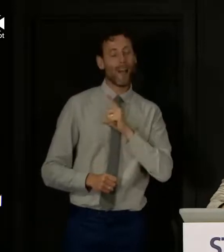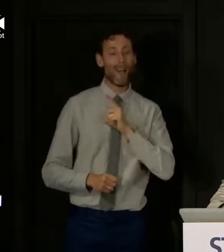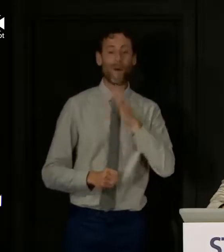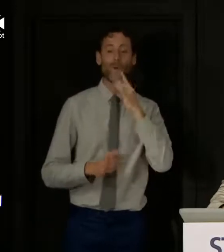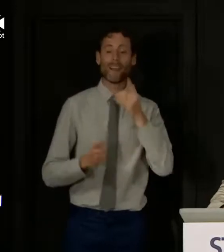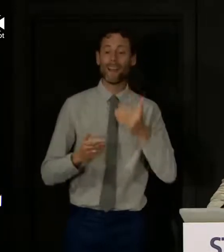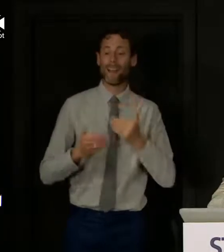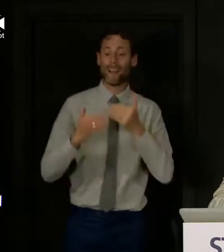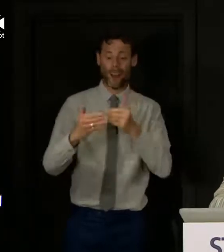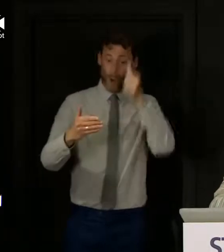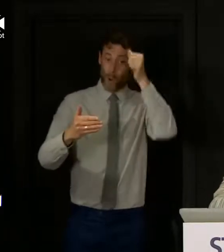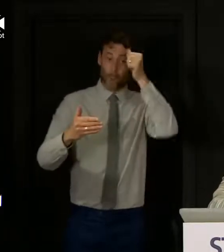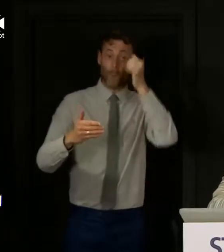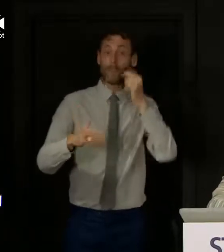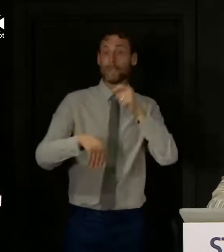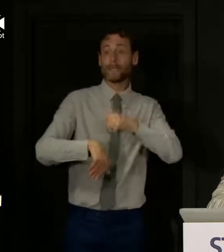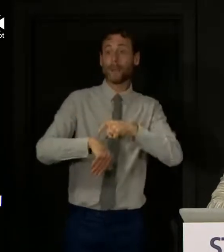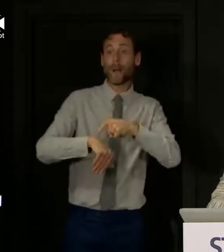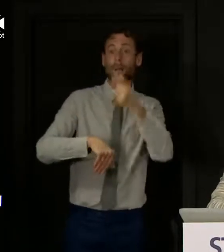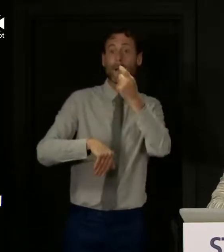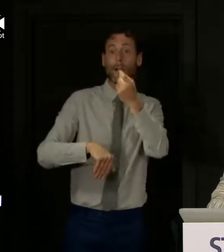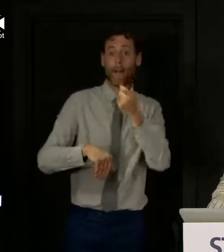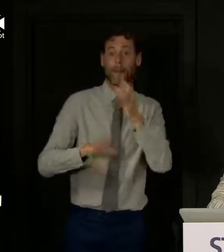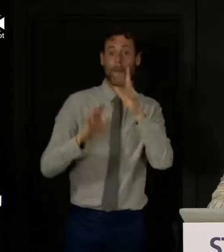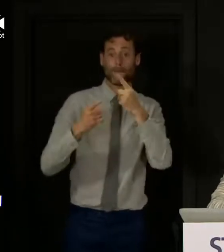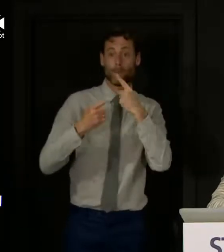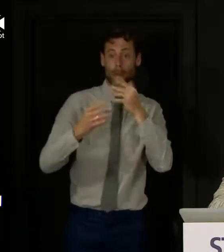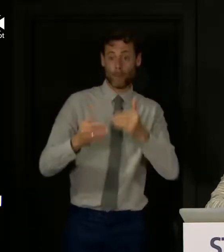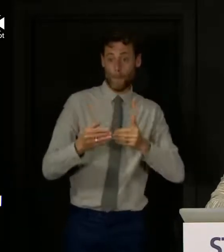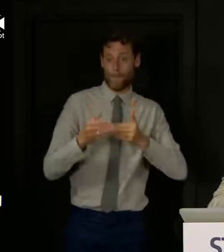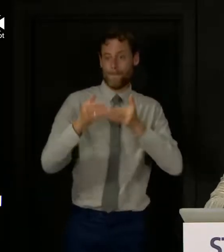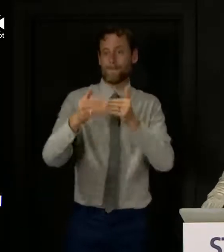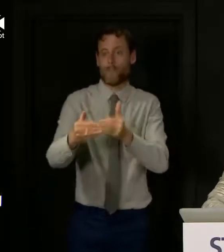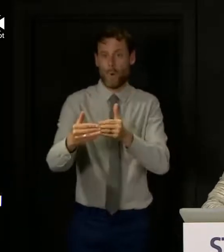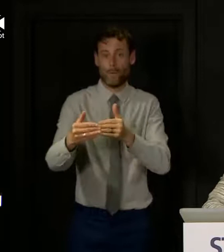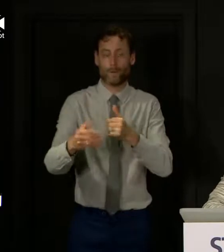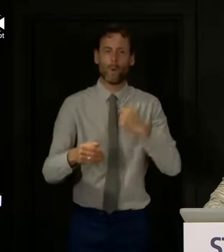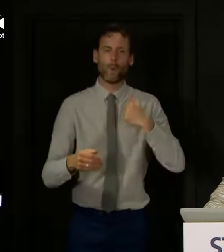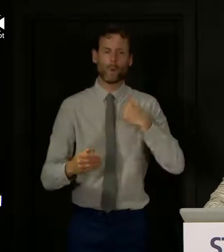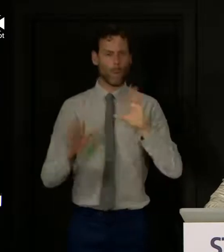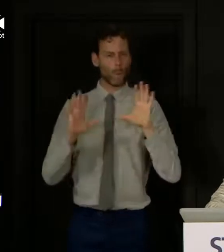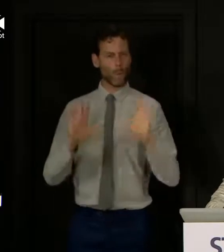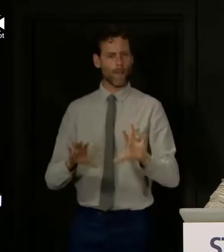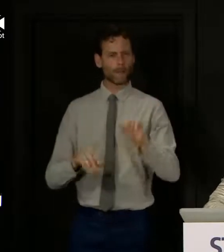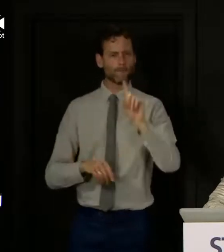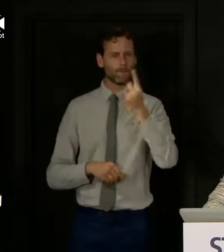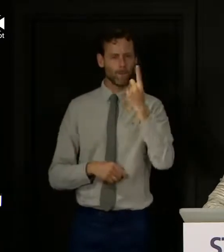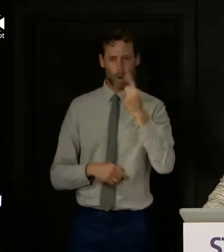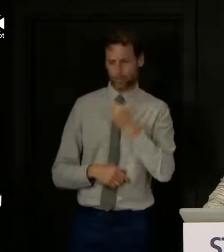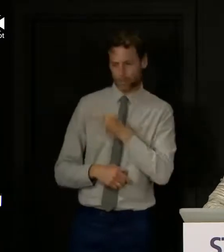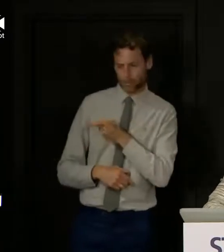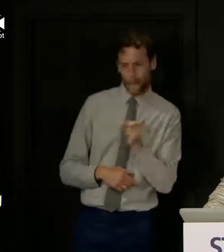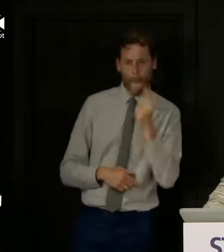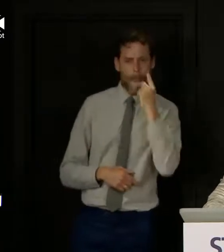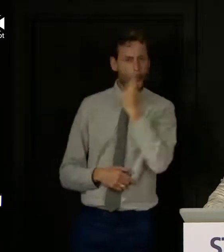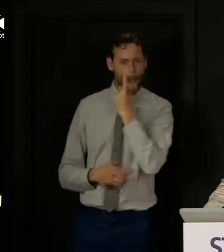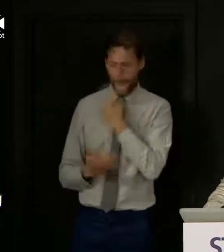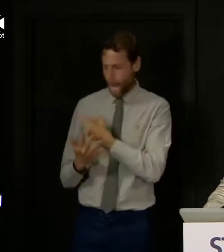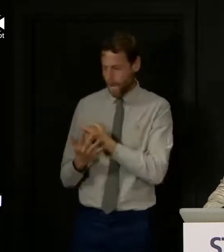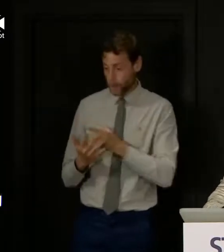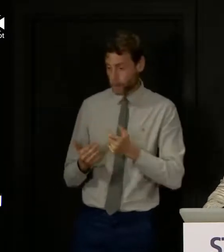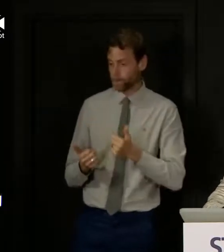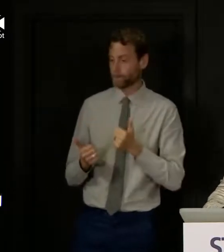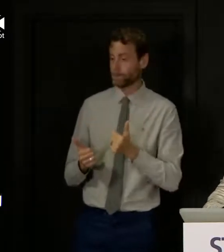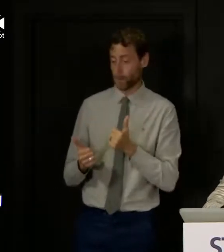to start making them at some point and we've waited until the evidence was such that we felt we could make them safely, albeit slowly and cautiously. But